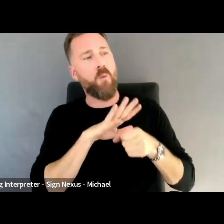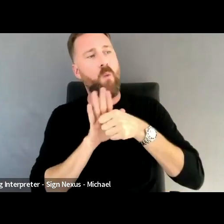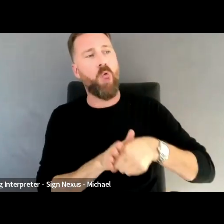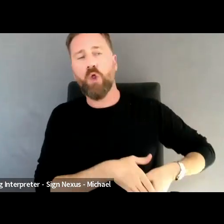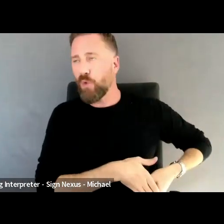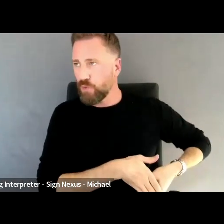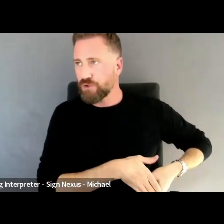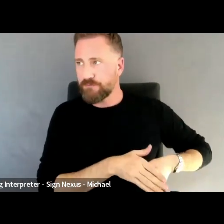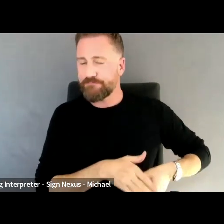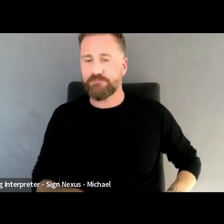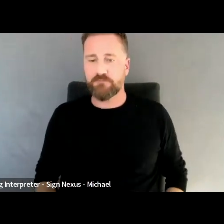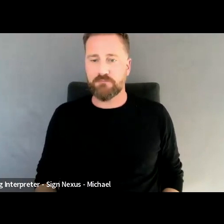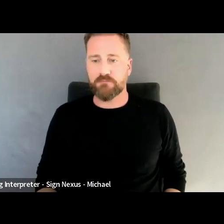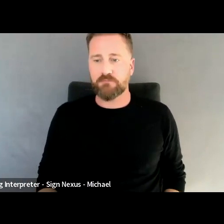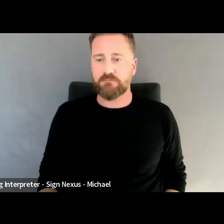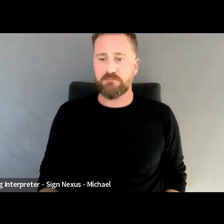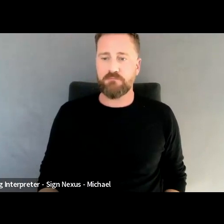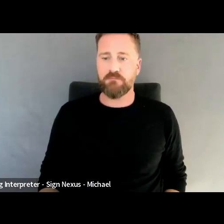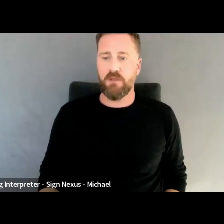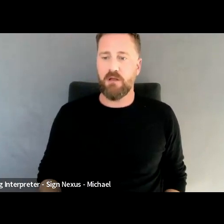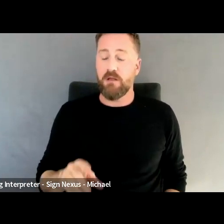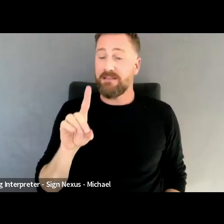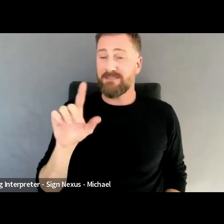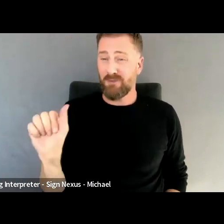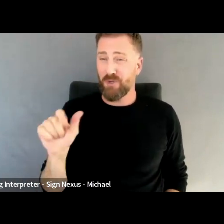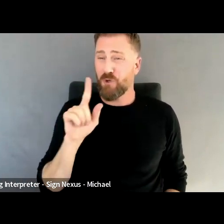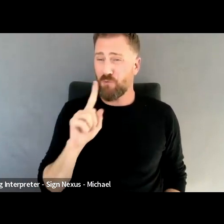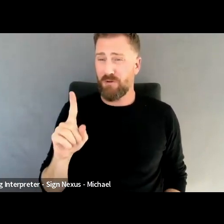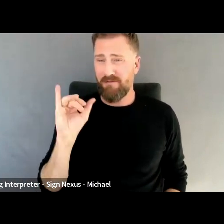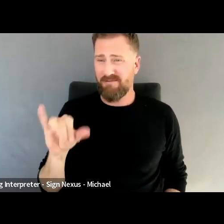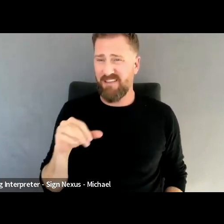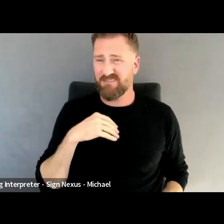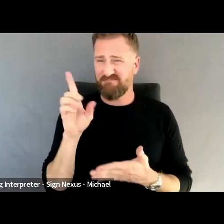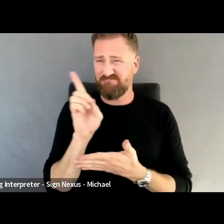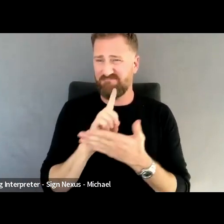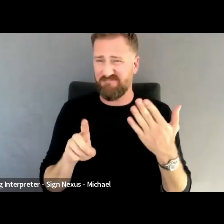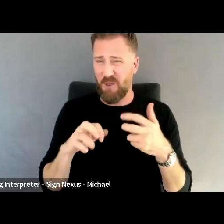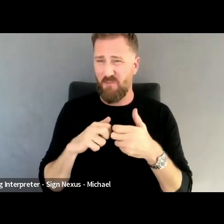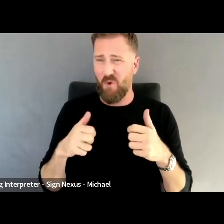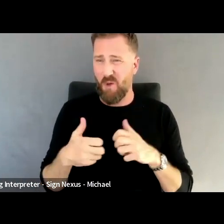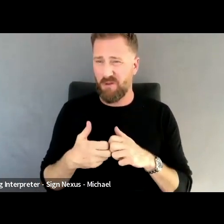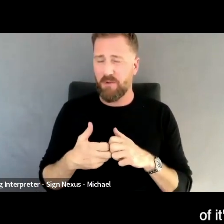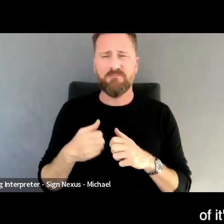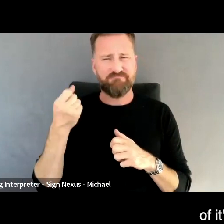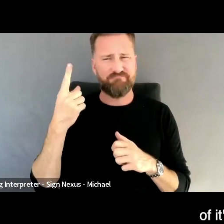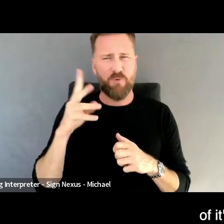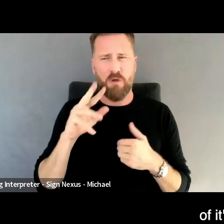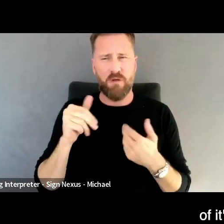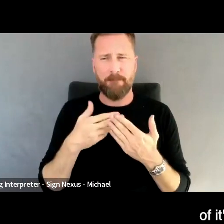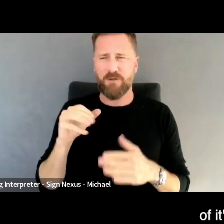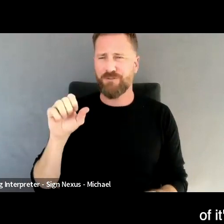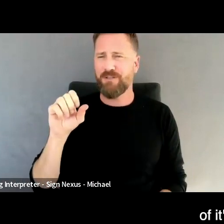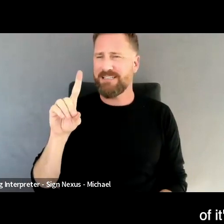disability really is an addressable design problem. This is talking about very much, obviously, the social model of disability of it's that